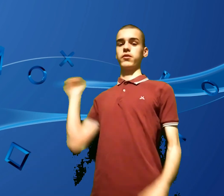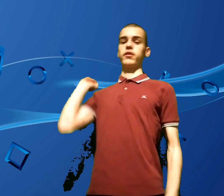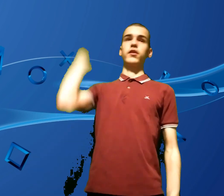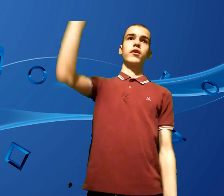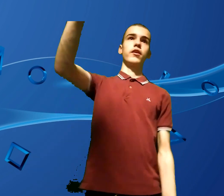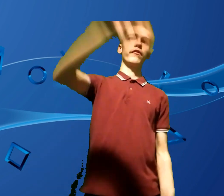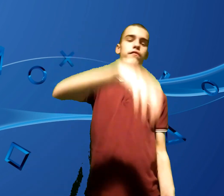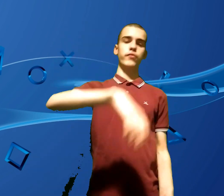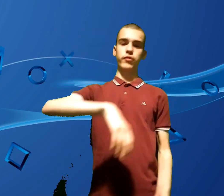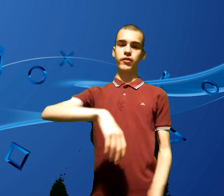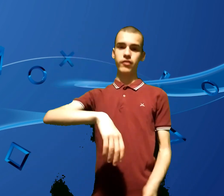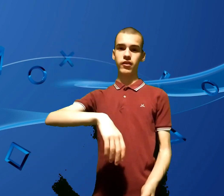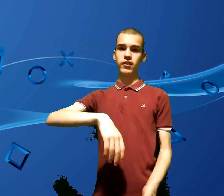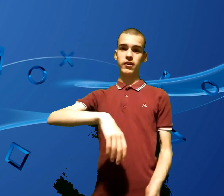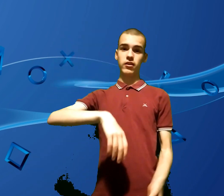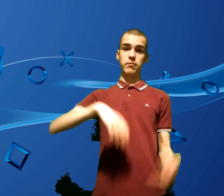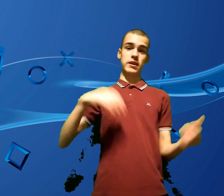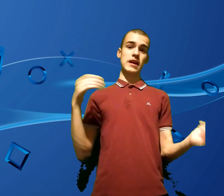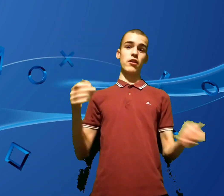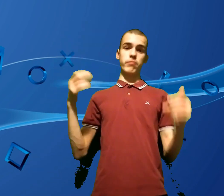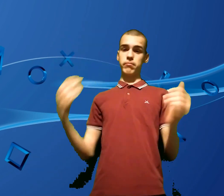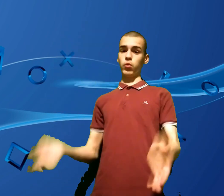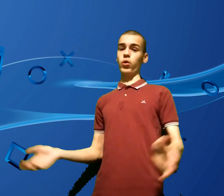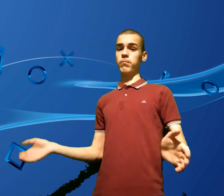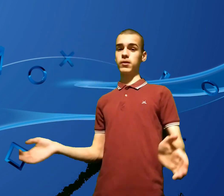call it. I threw the grenade at him and it hit him and blew up.